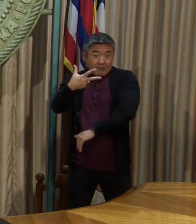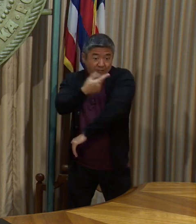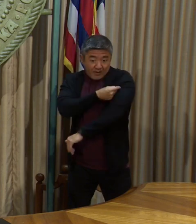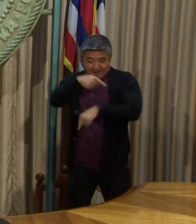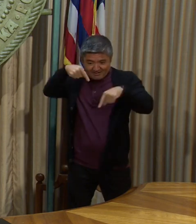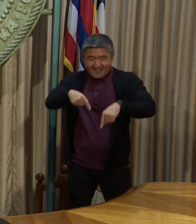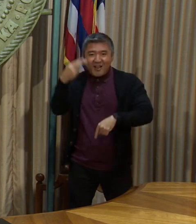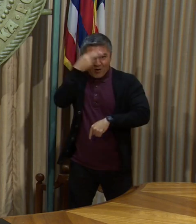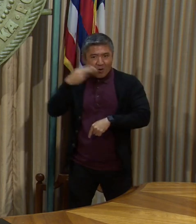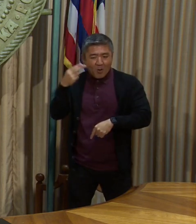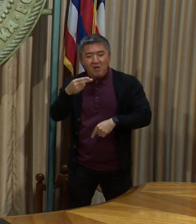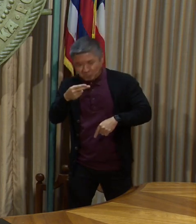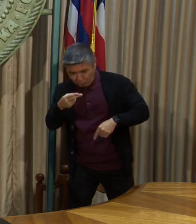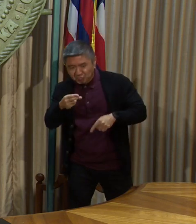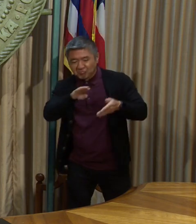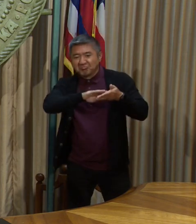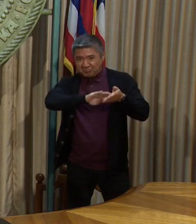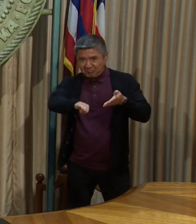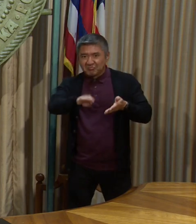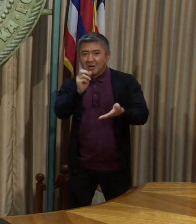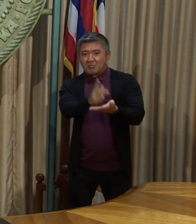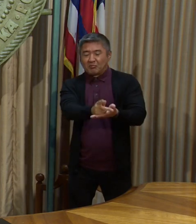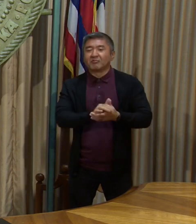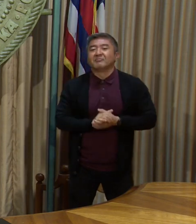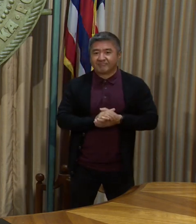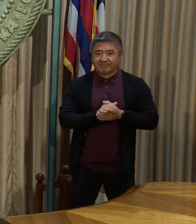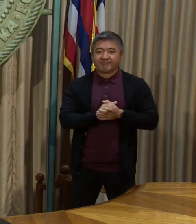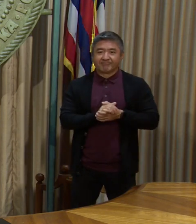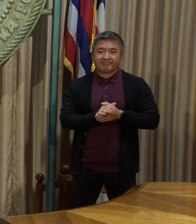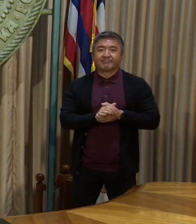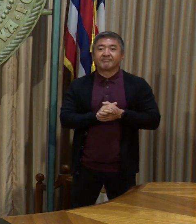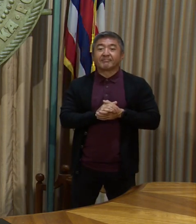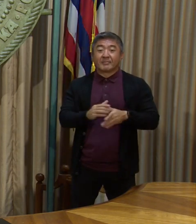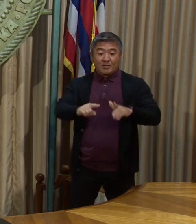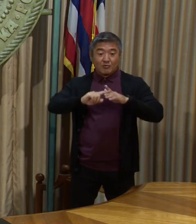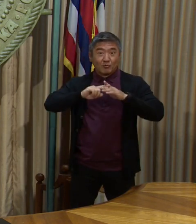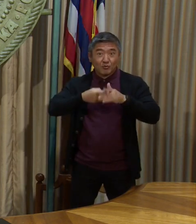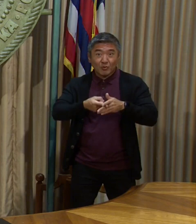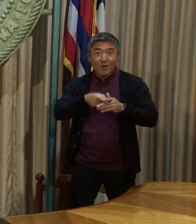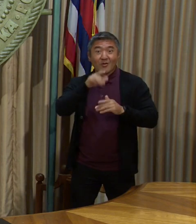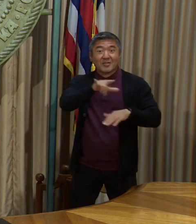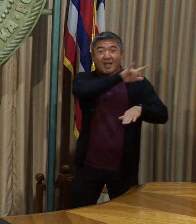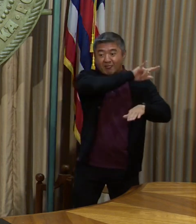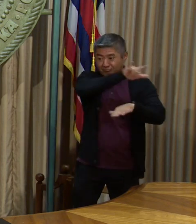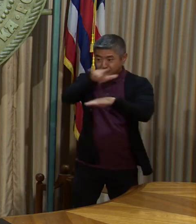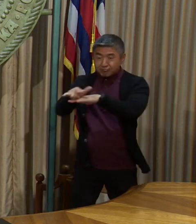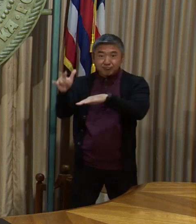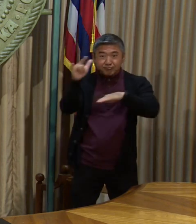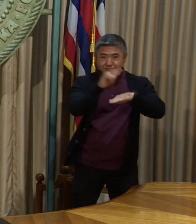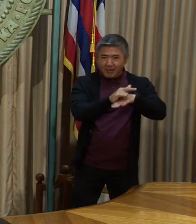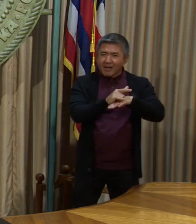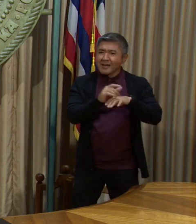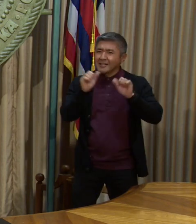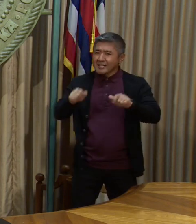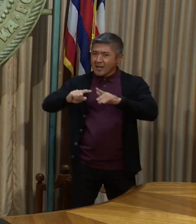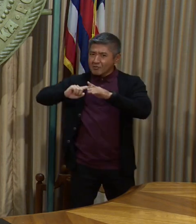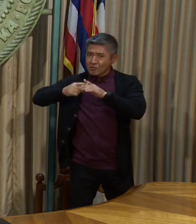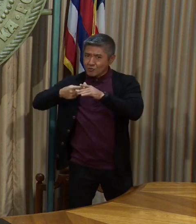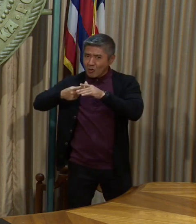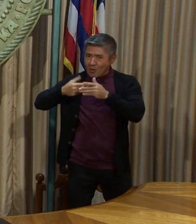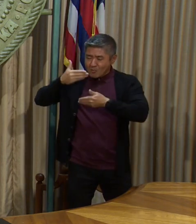addition to this phase approach, it will allow us to validate the screening process